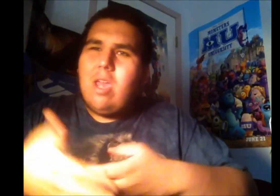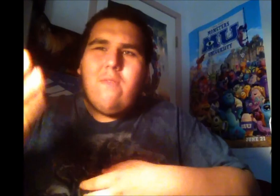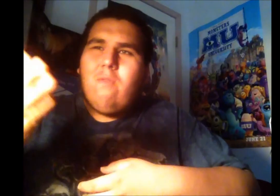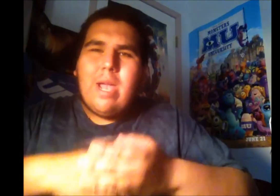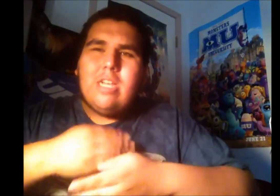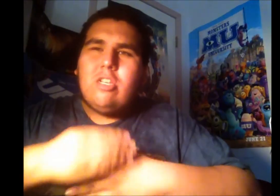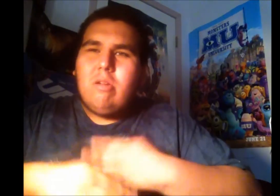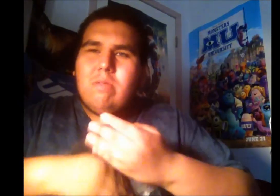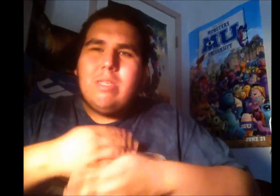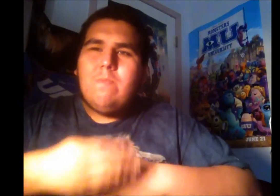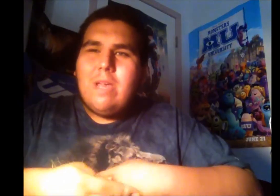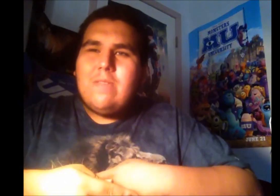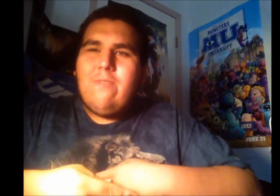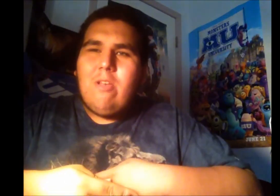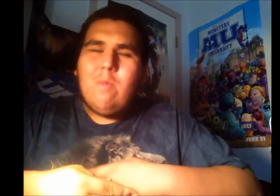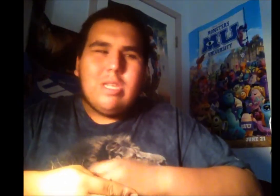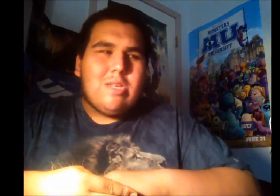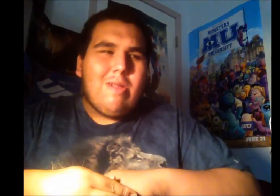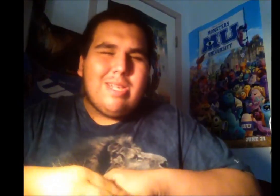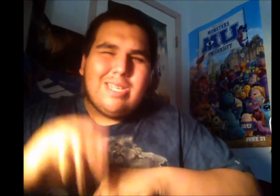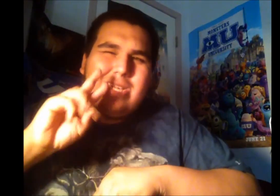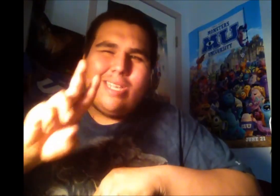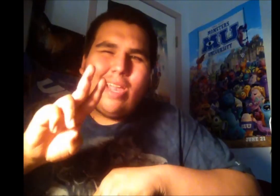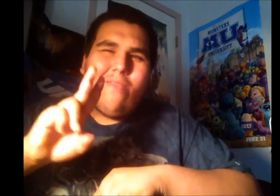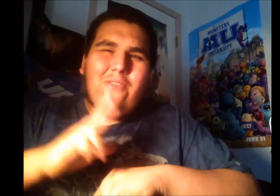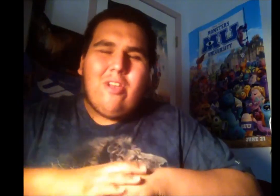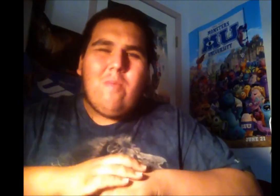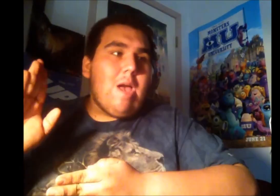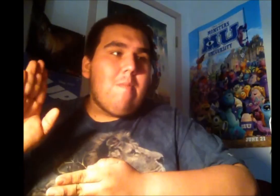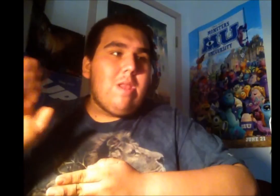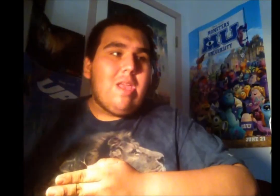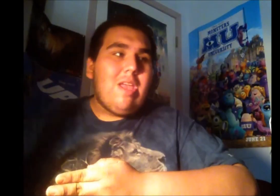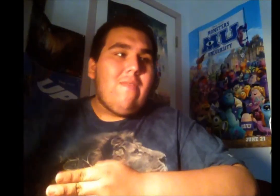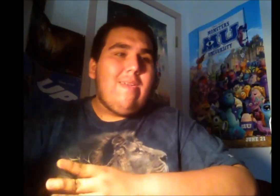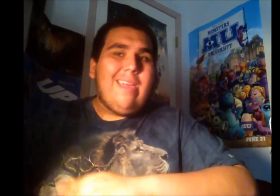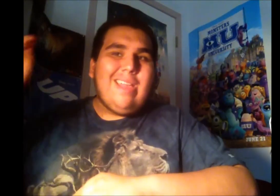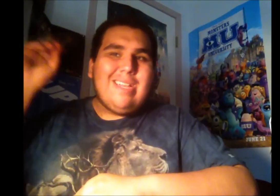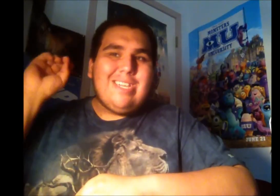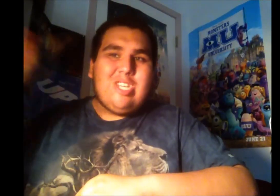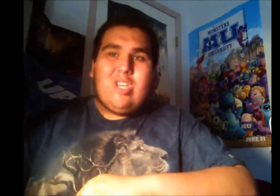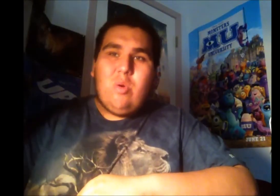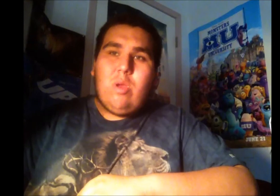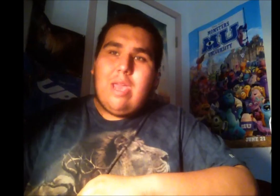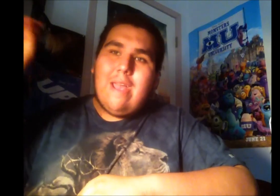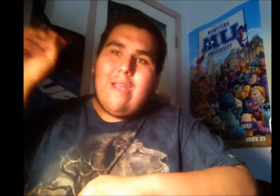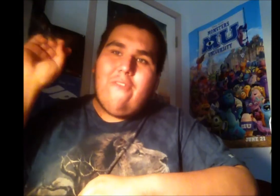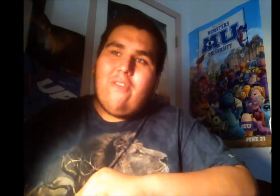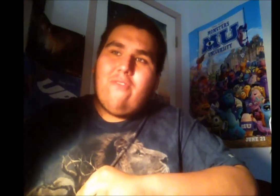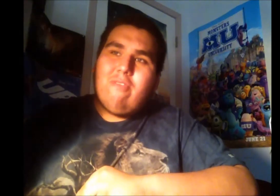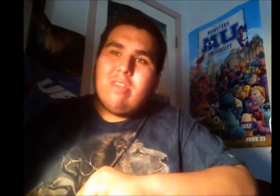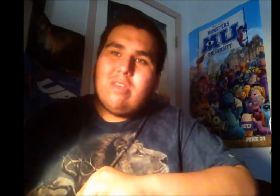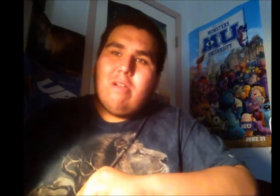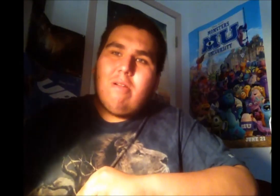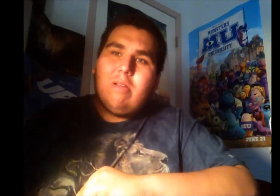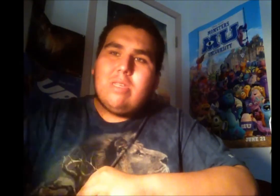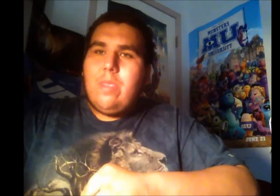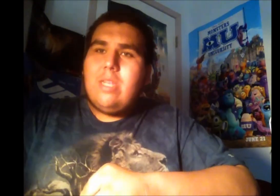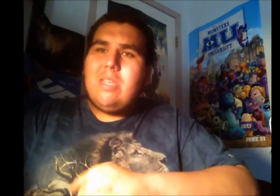whatever. Not Jokes' best film, considering this is the second film. I'm going to give it two and a half out of four stars. It's